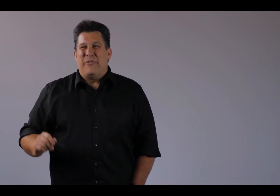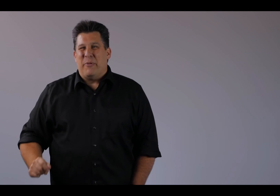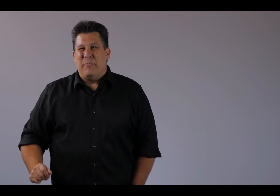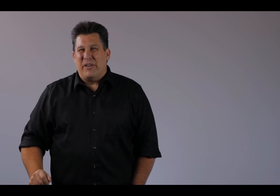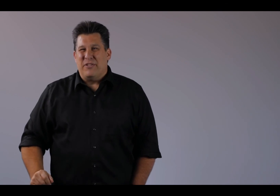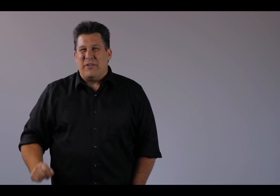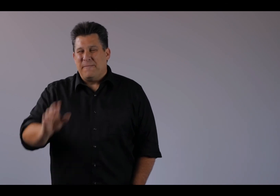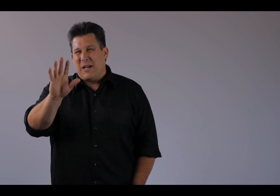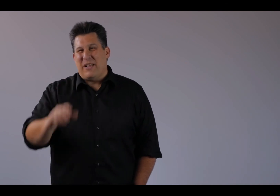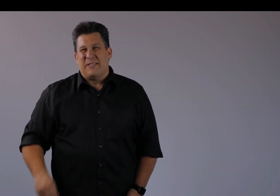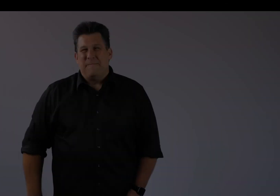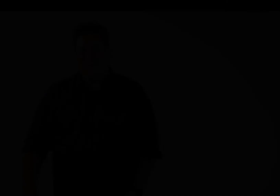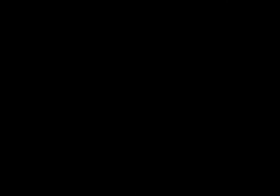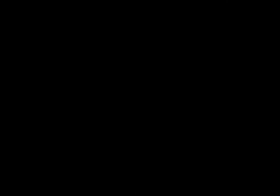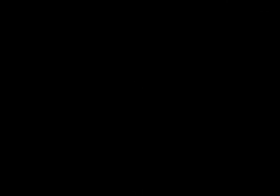incredible book of Jonah. God bless. guys. We'll